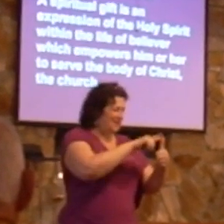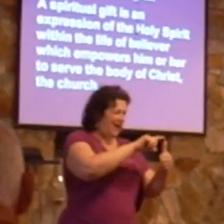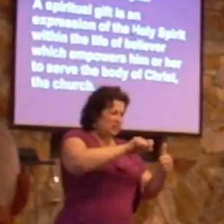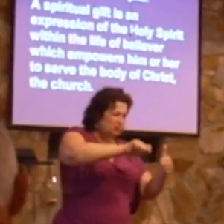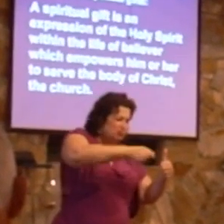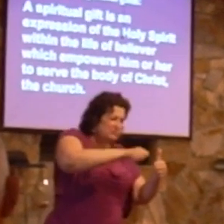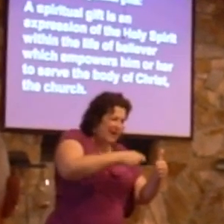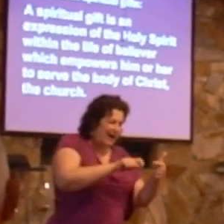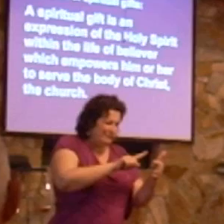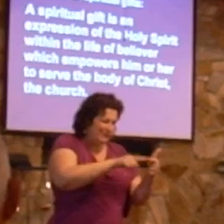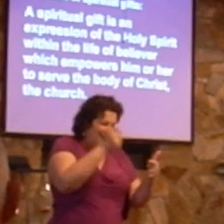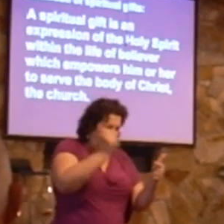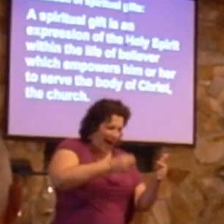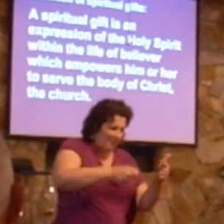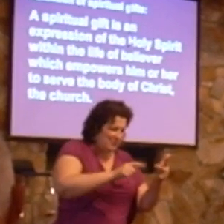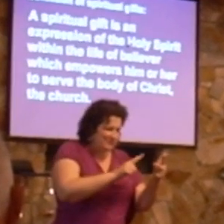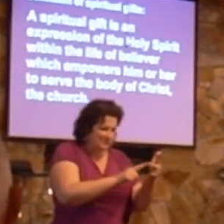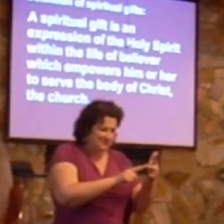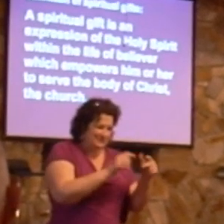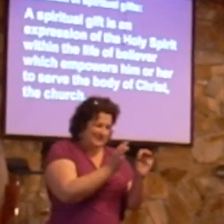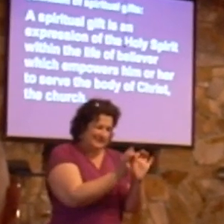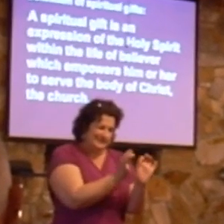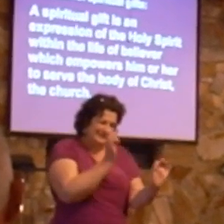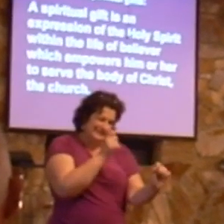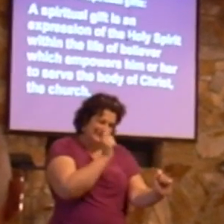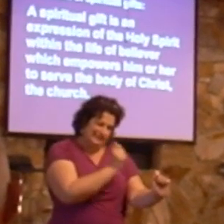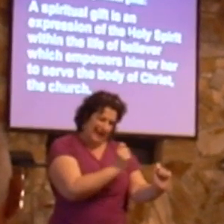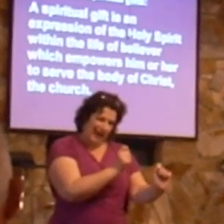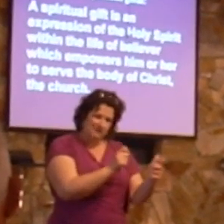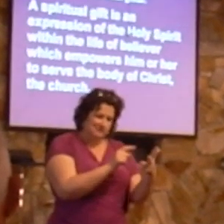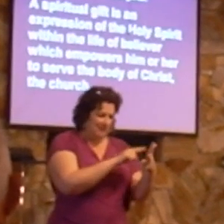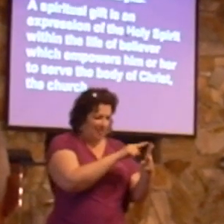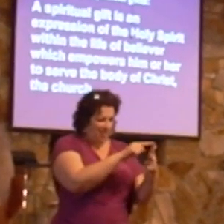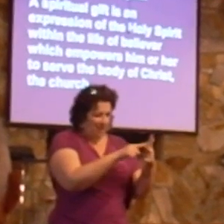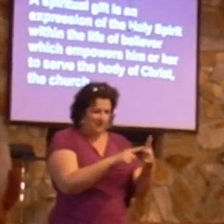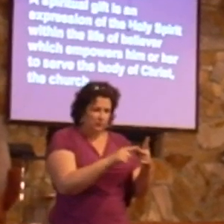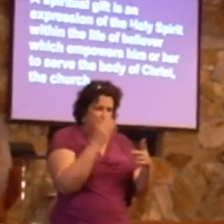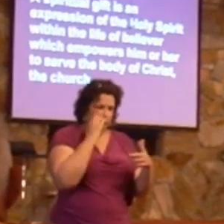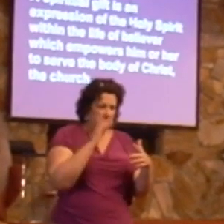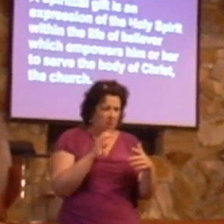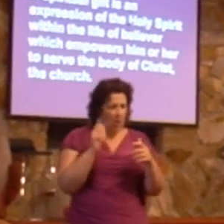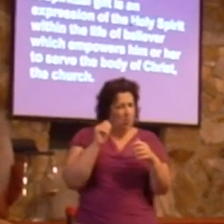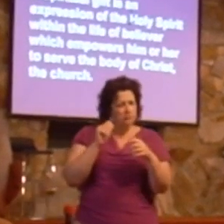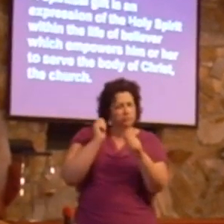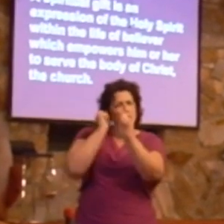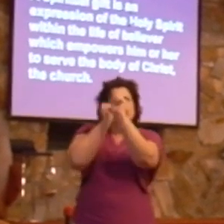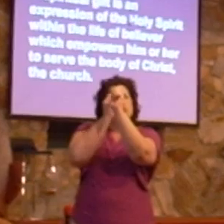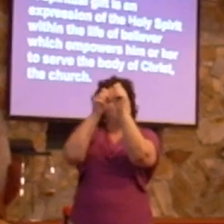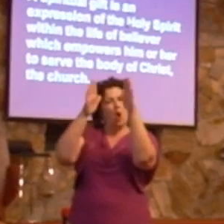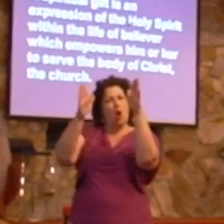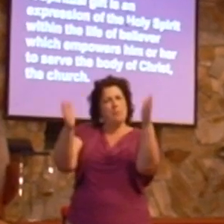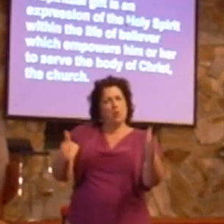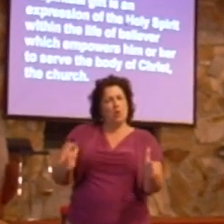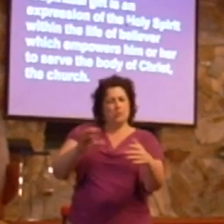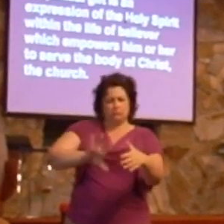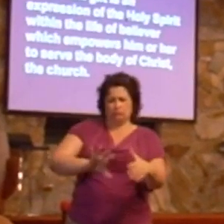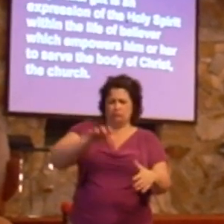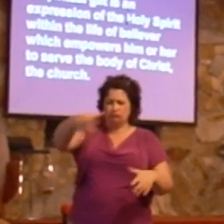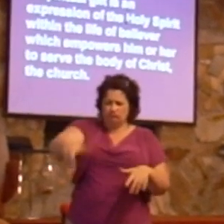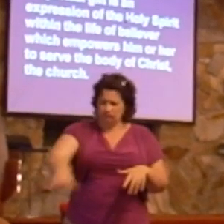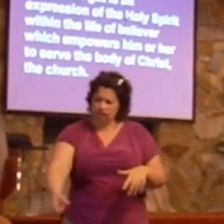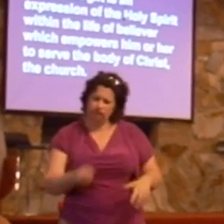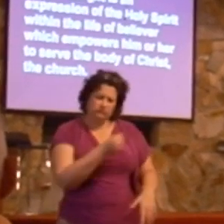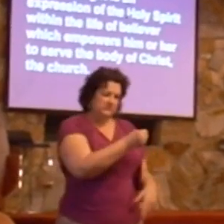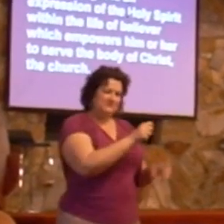but all of us are tools in the Master Carpenter's toolbox. It is the Holy Spirit that empowers us